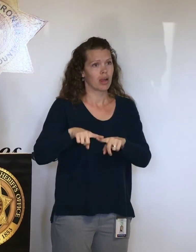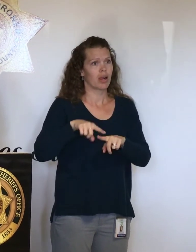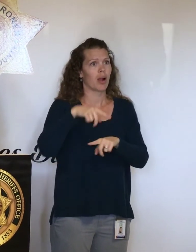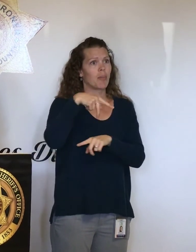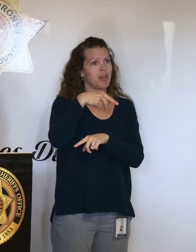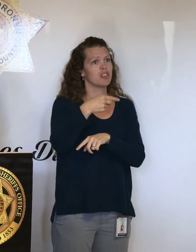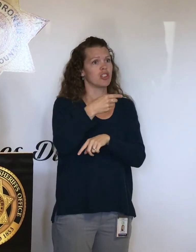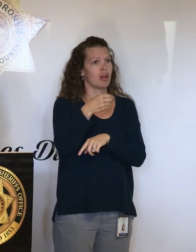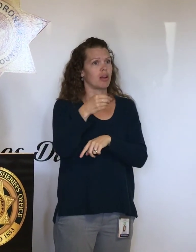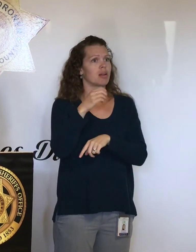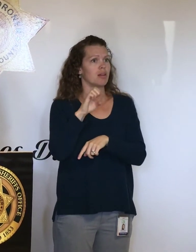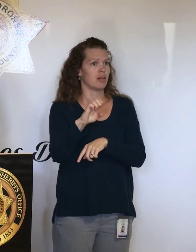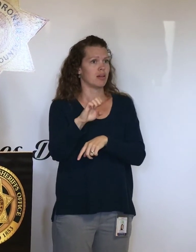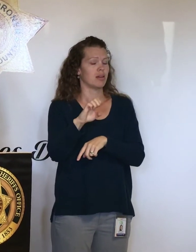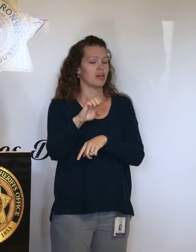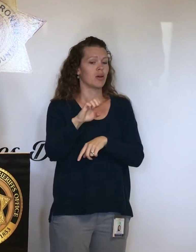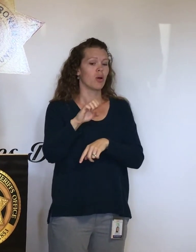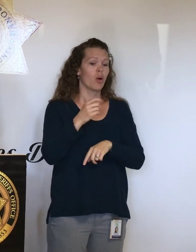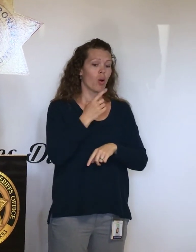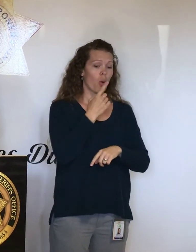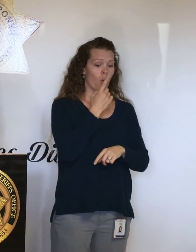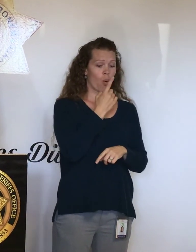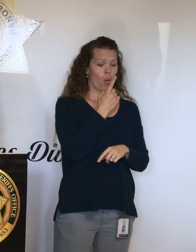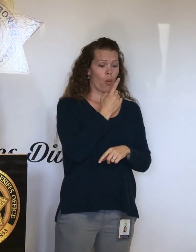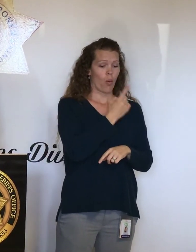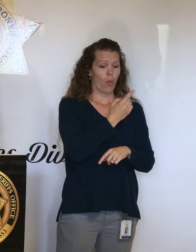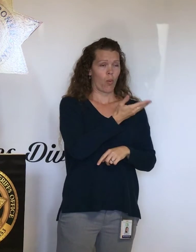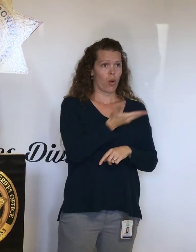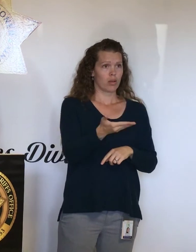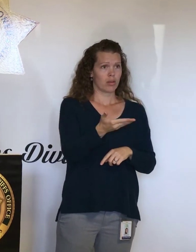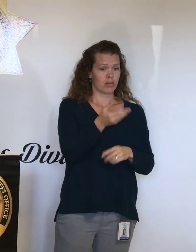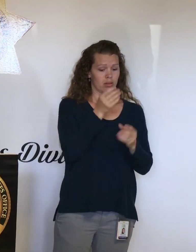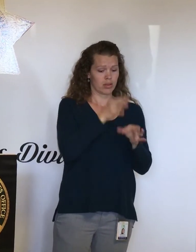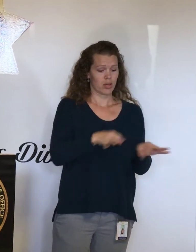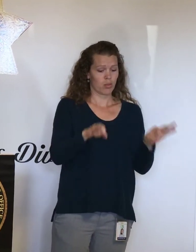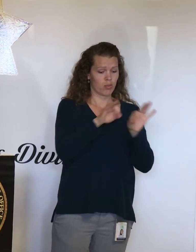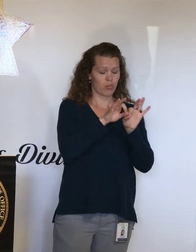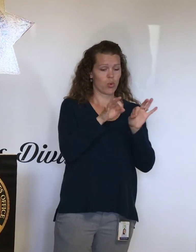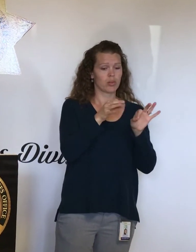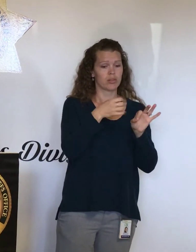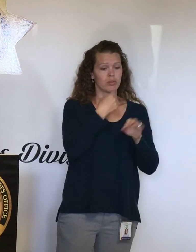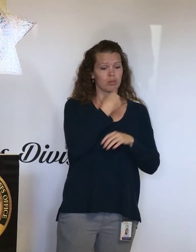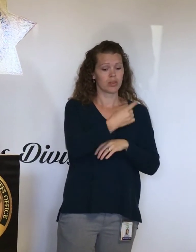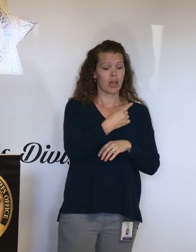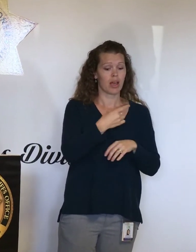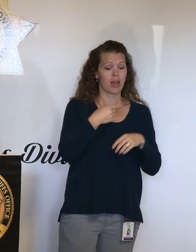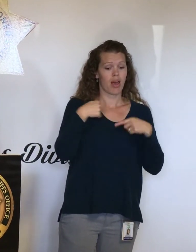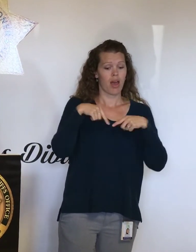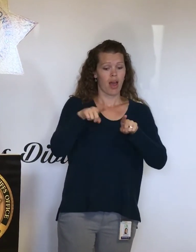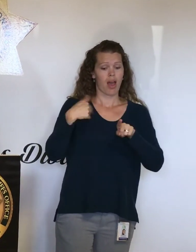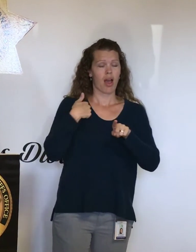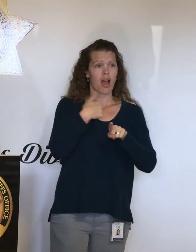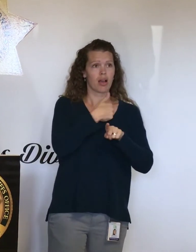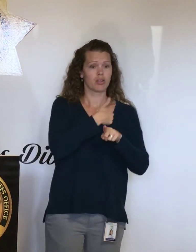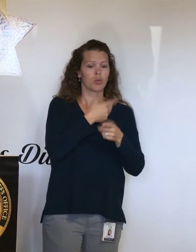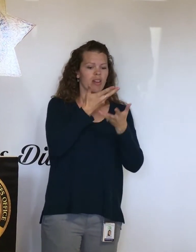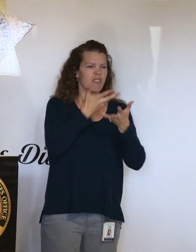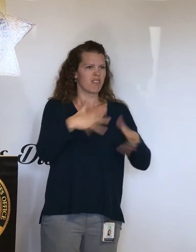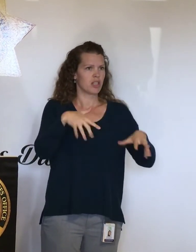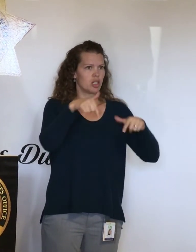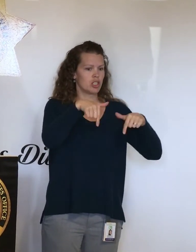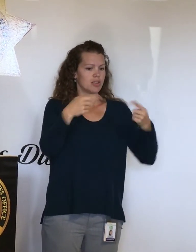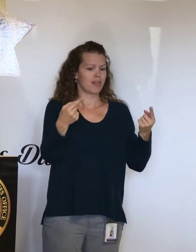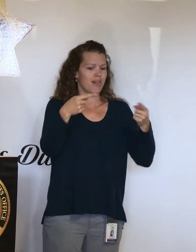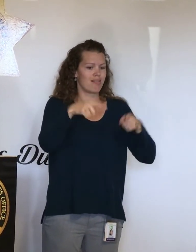PG&E power. I think one thing that we do have to say is Humboldt County, as we pull out of this, is look at ways of being self